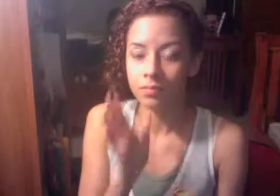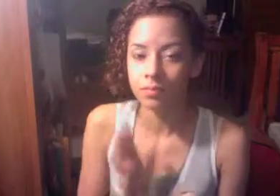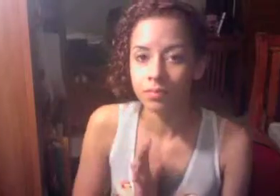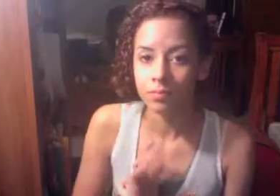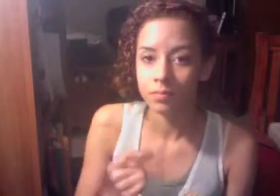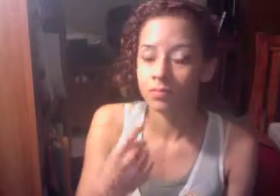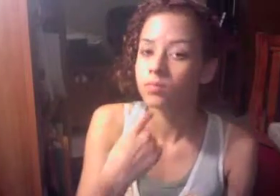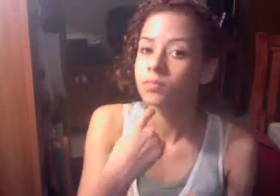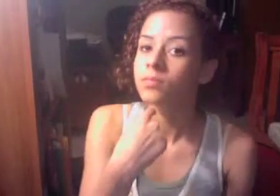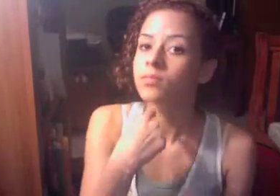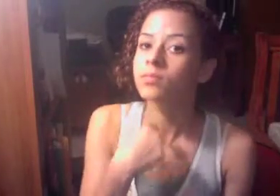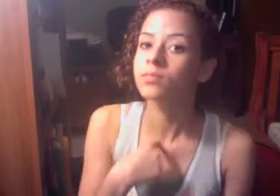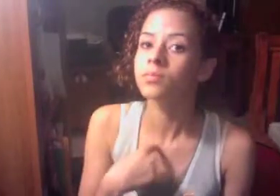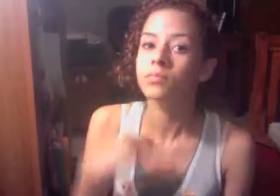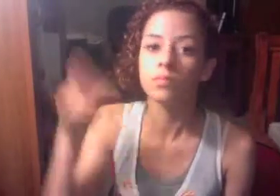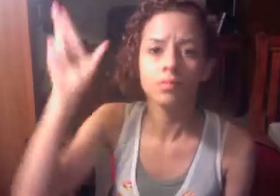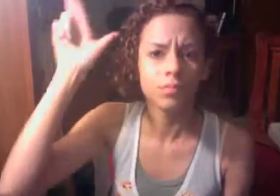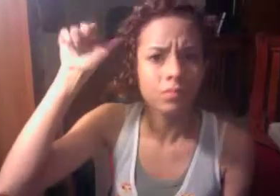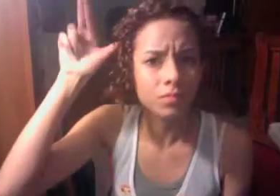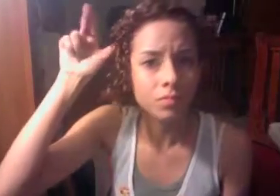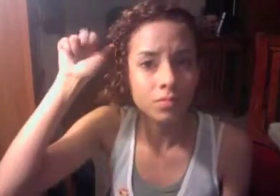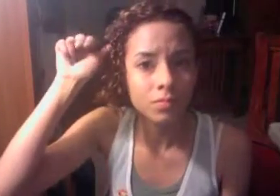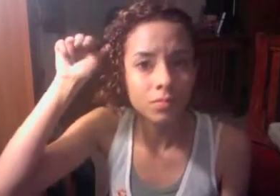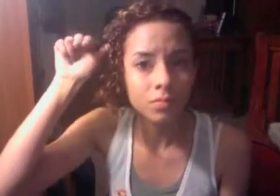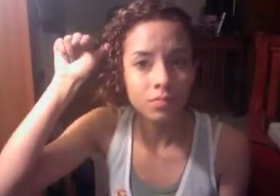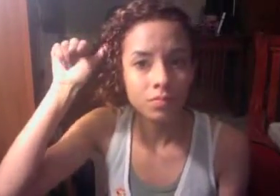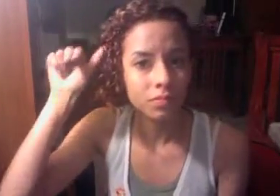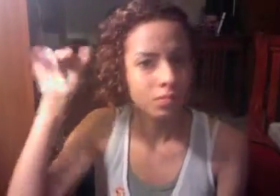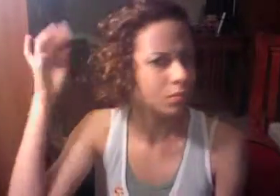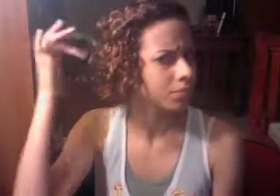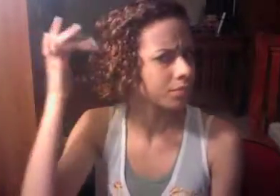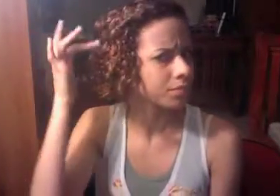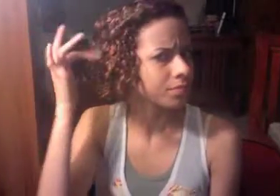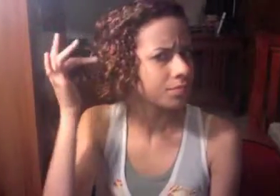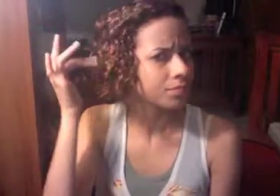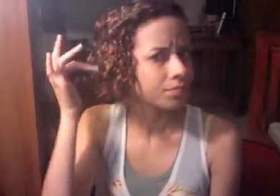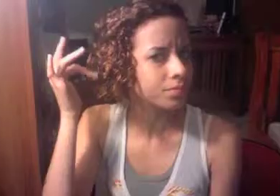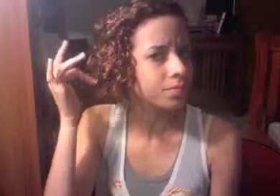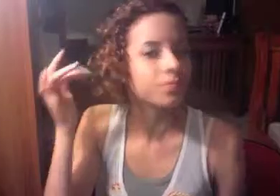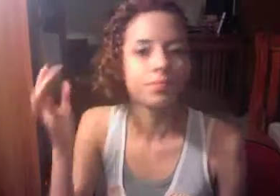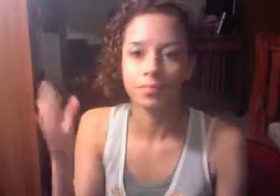She swallowed a horse to catch the cow.